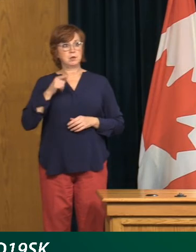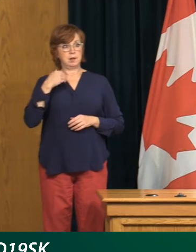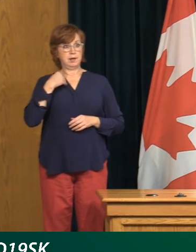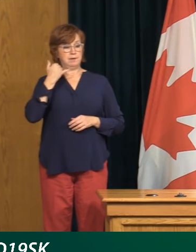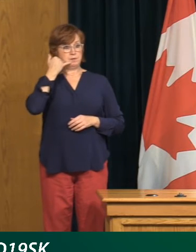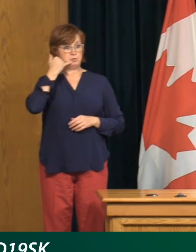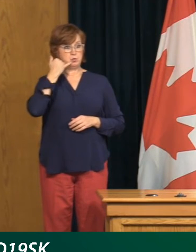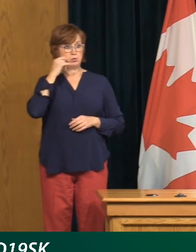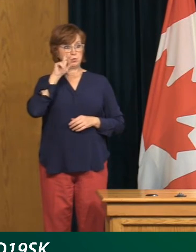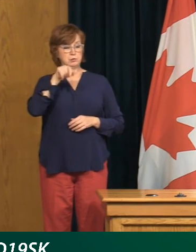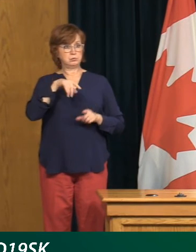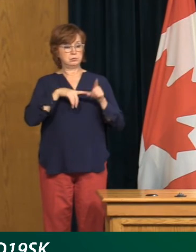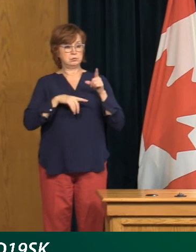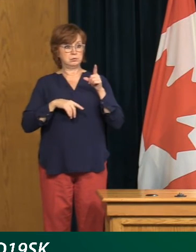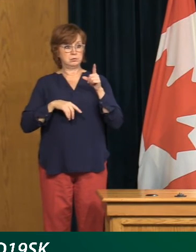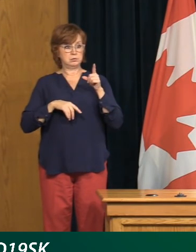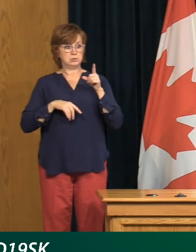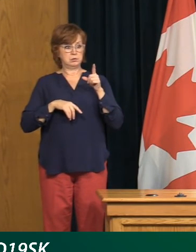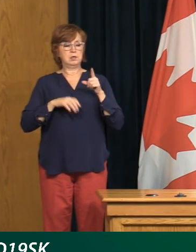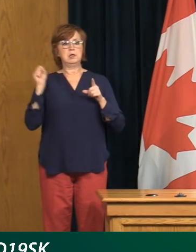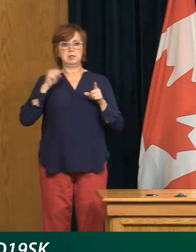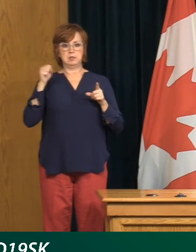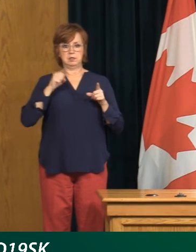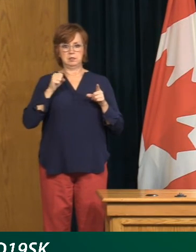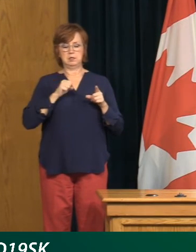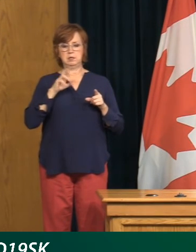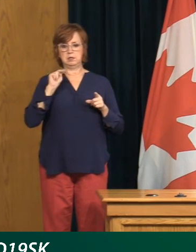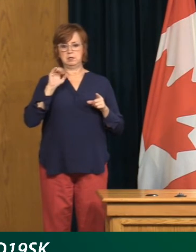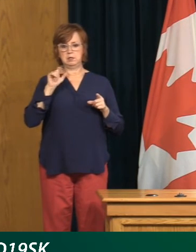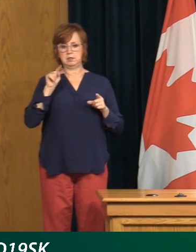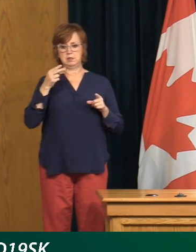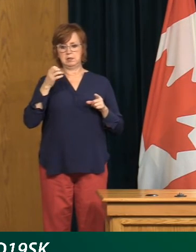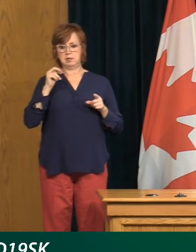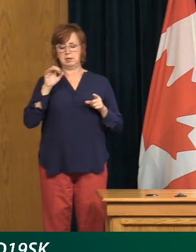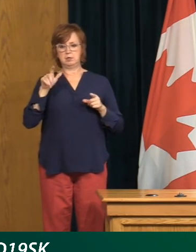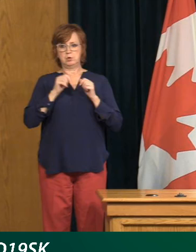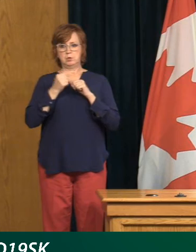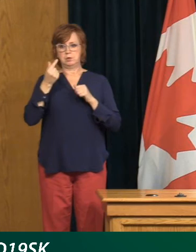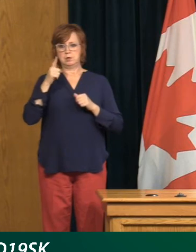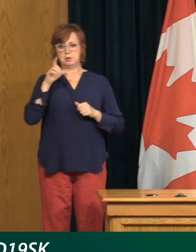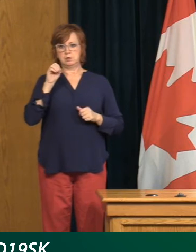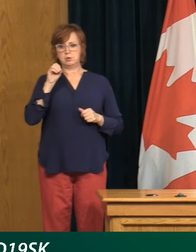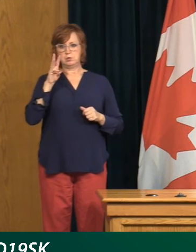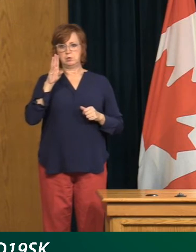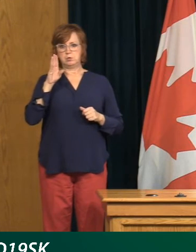Moderator, do we have another caller on the line? Yes, we have Nathaniel Dove with Global News.